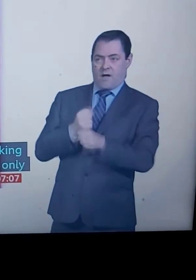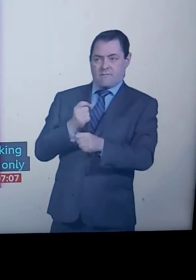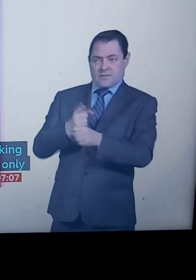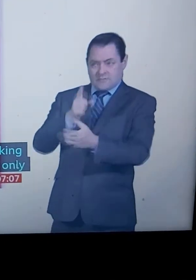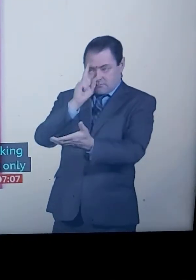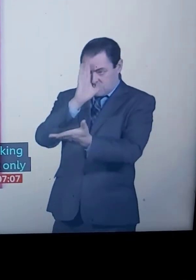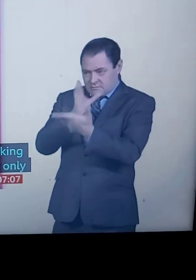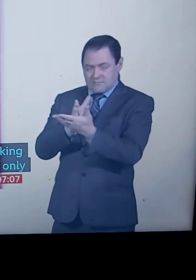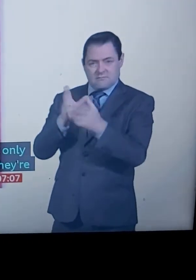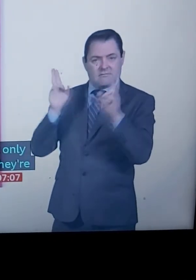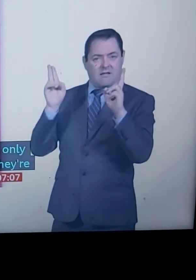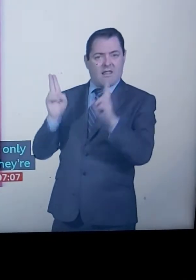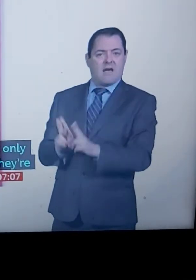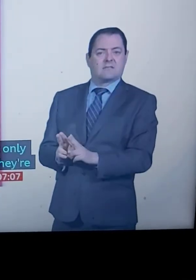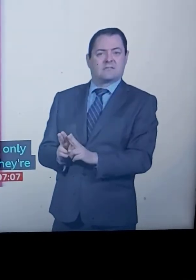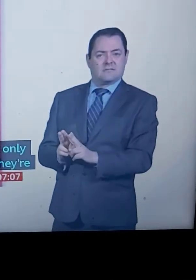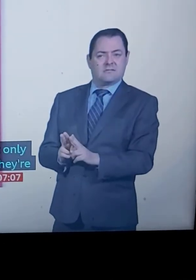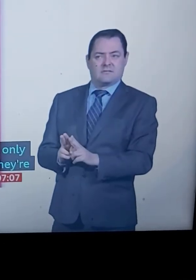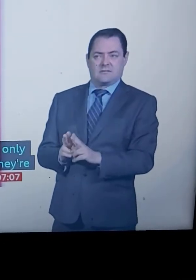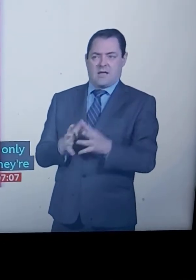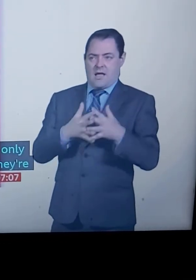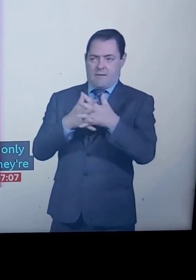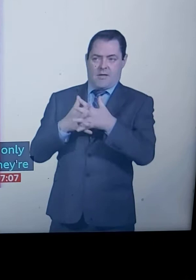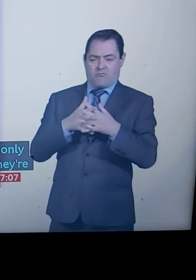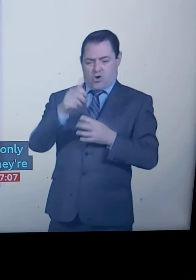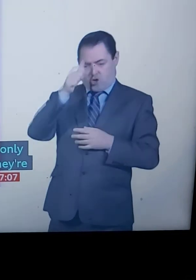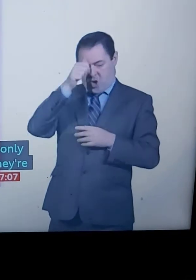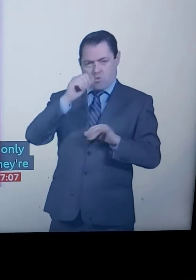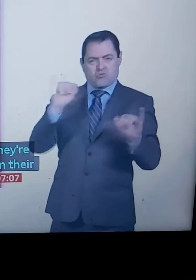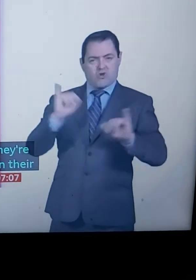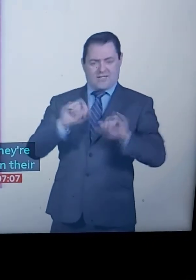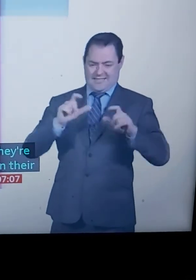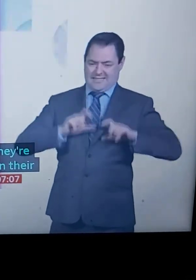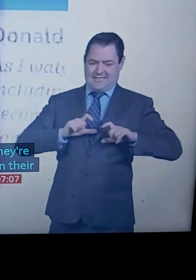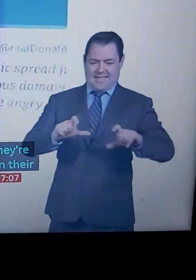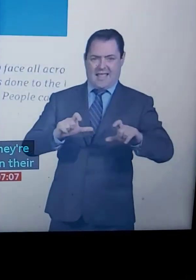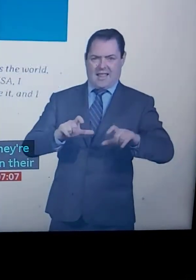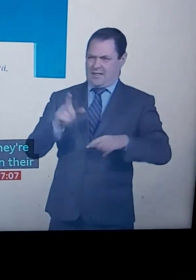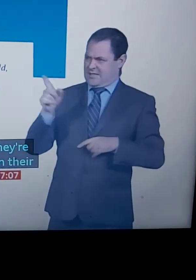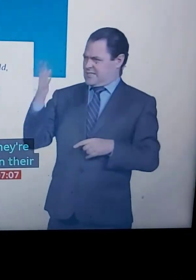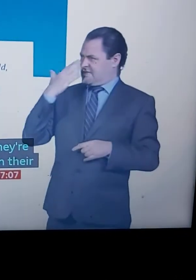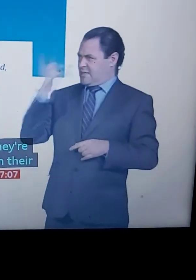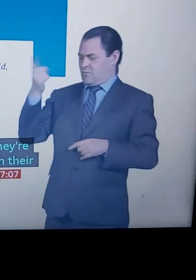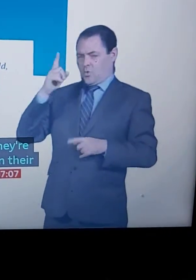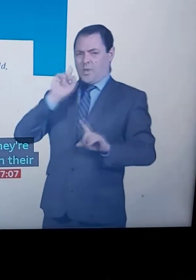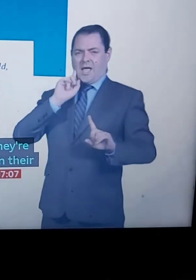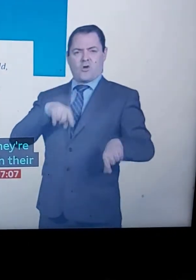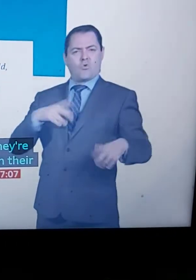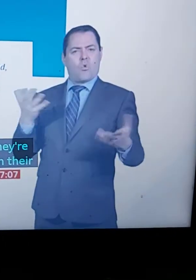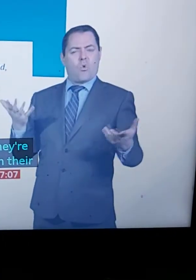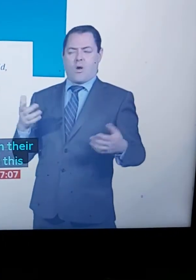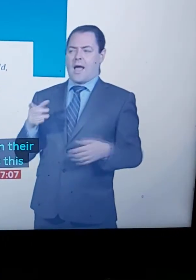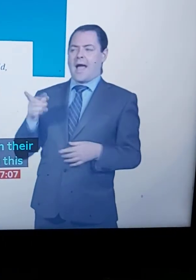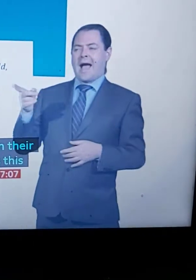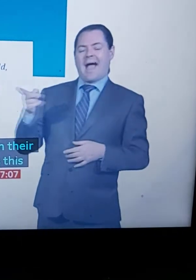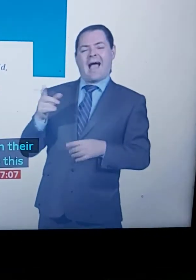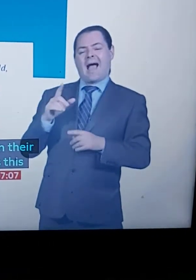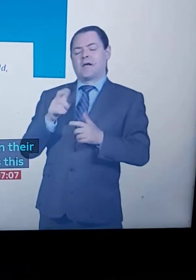America knows this crisis isn't behind us, even if you don't. Without responding directly to the former vice president,